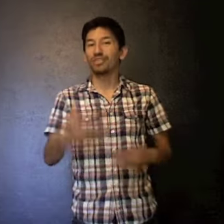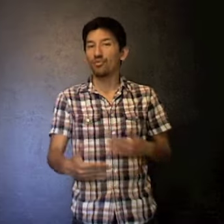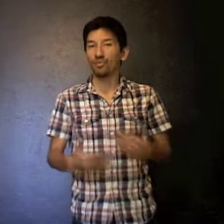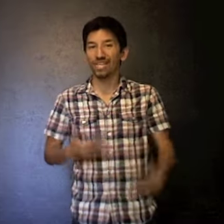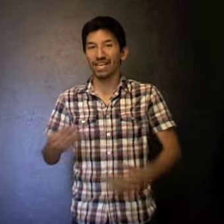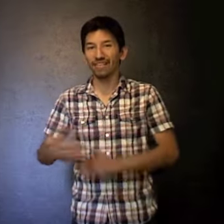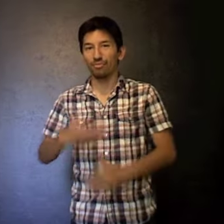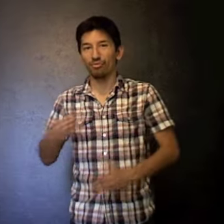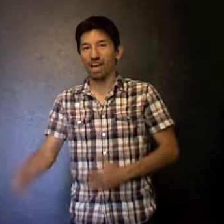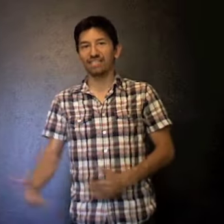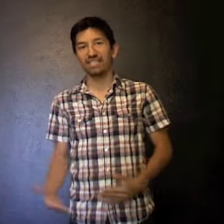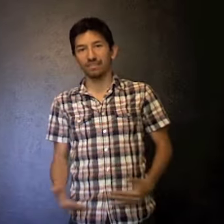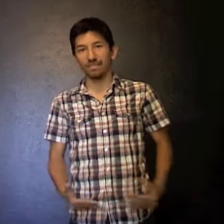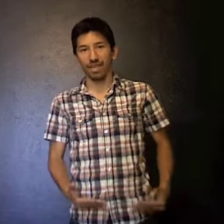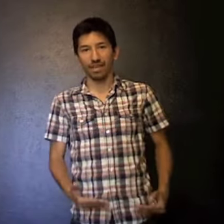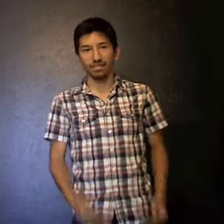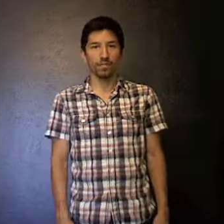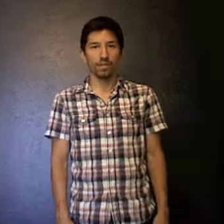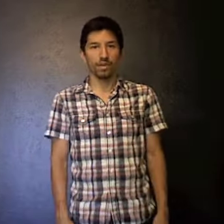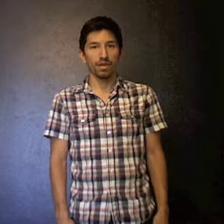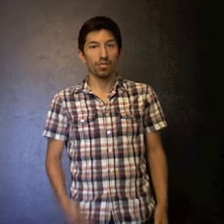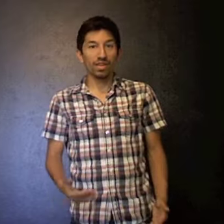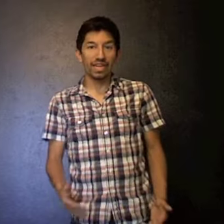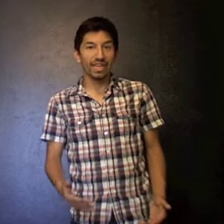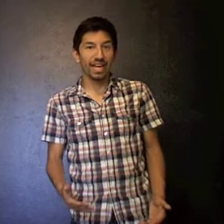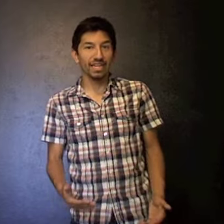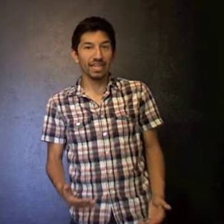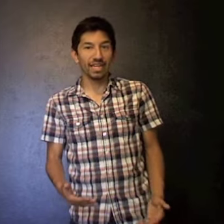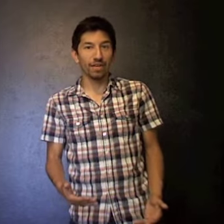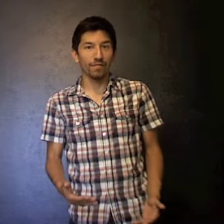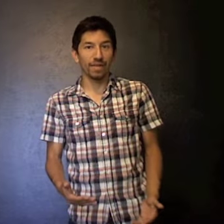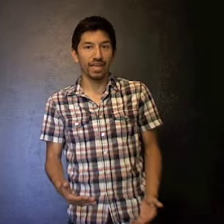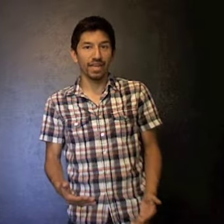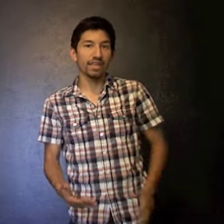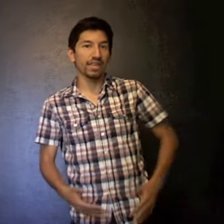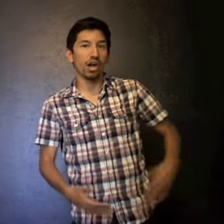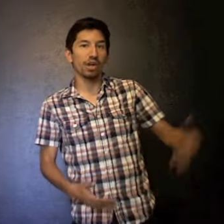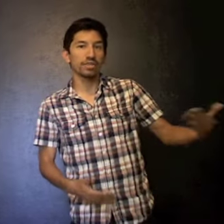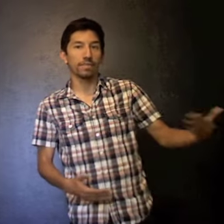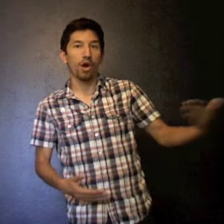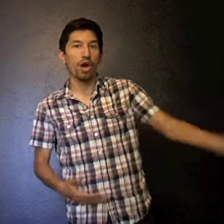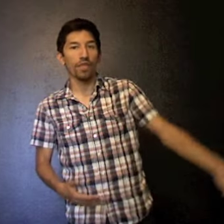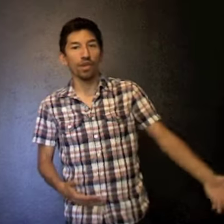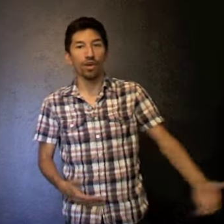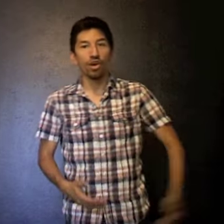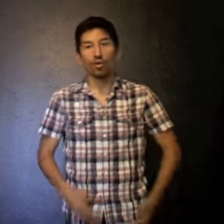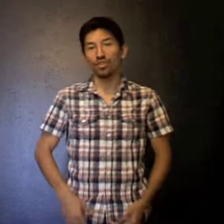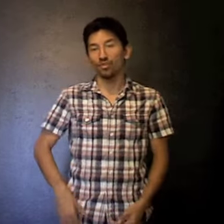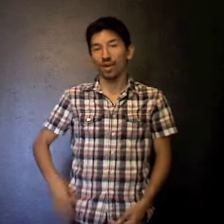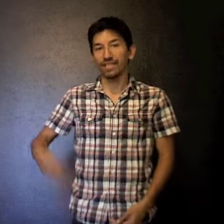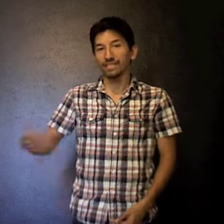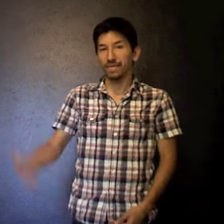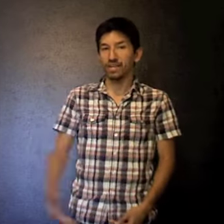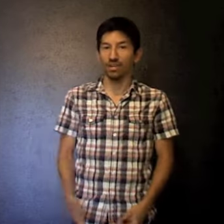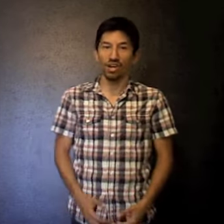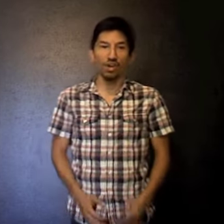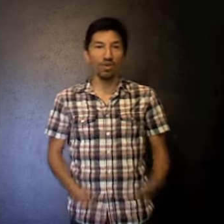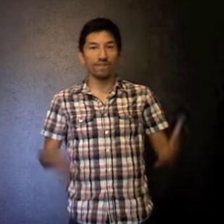don't really like the process of things. We like the idea of being the awesome author or the great speaker or the